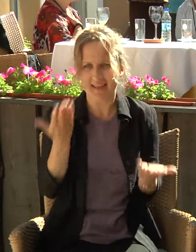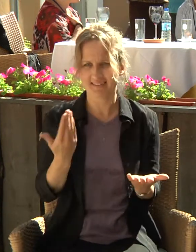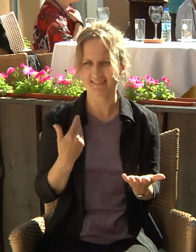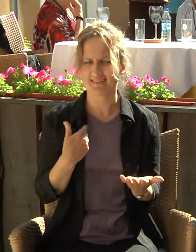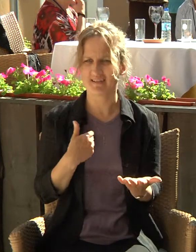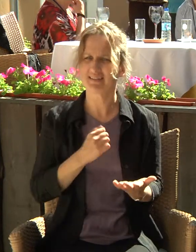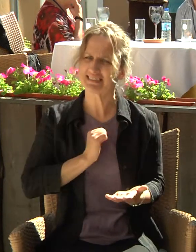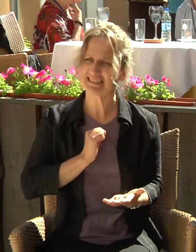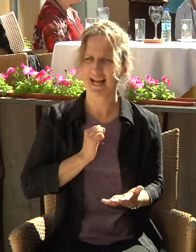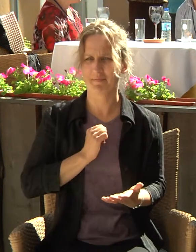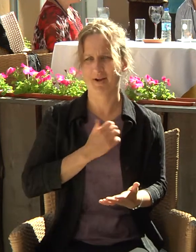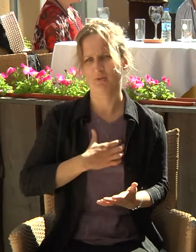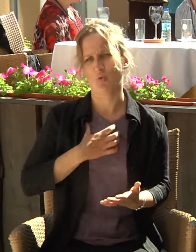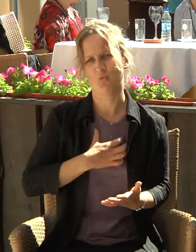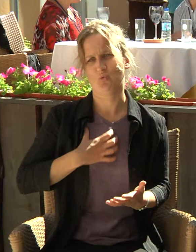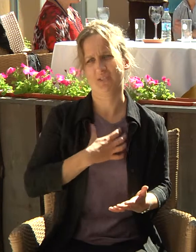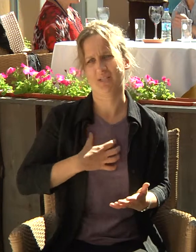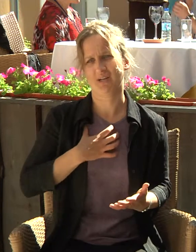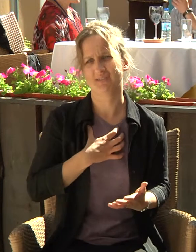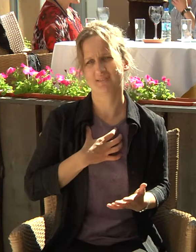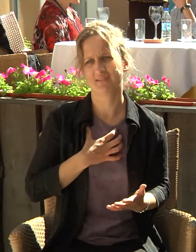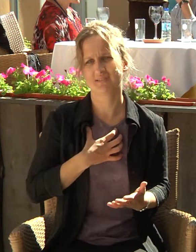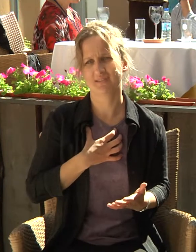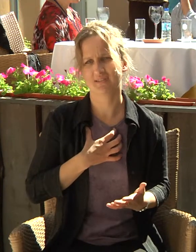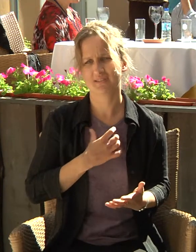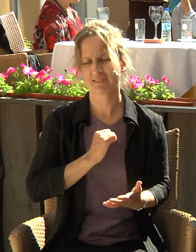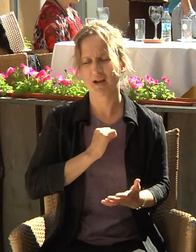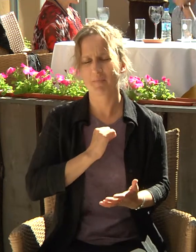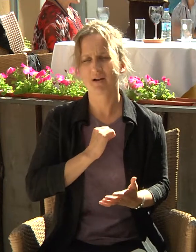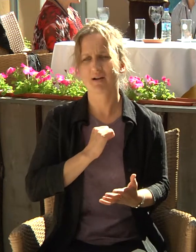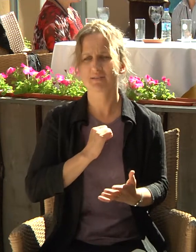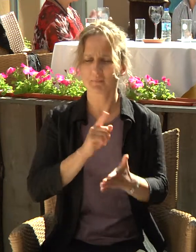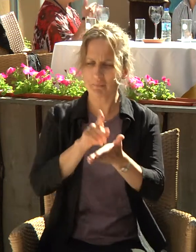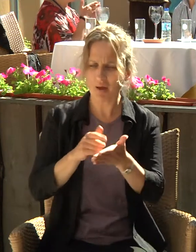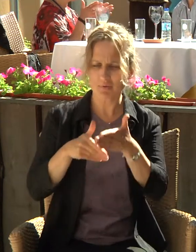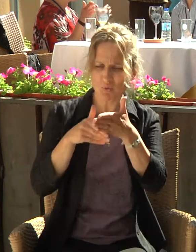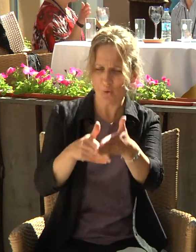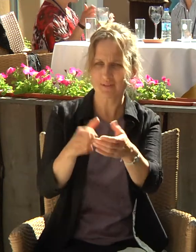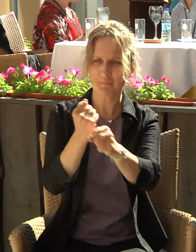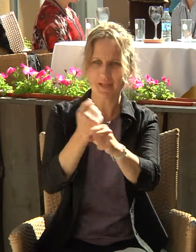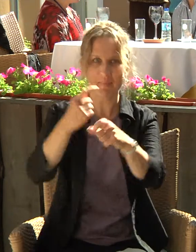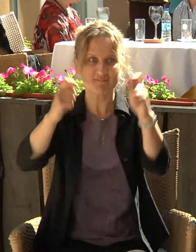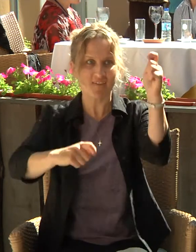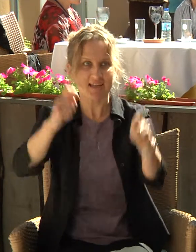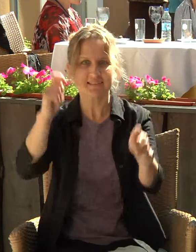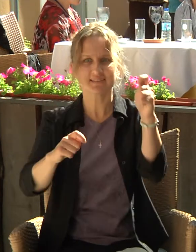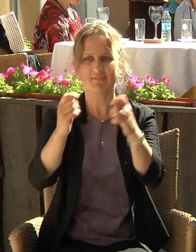And that's why it is so important that we do something like this festival